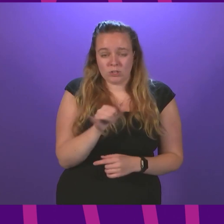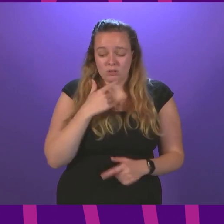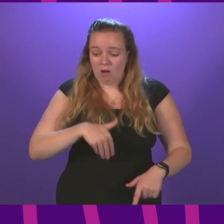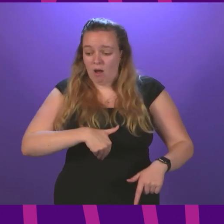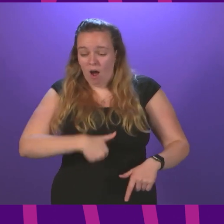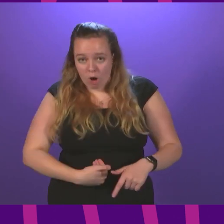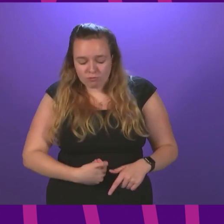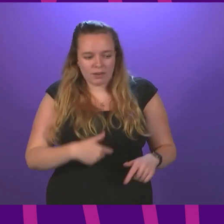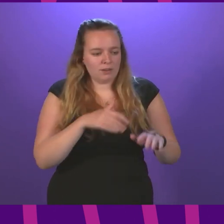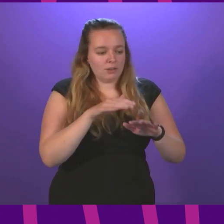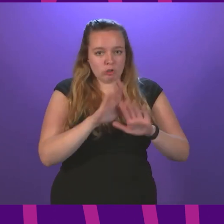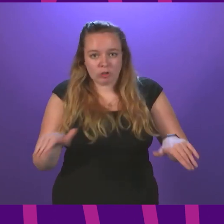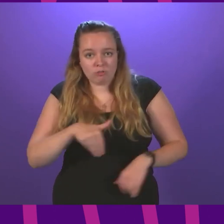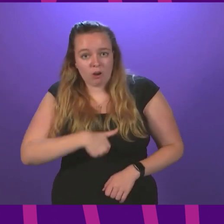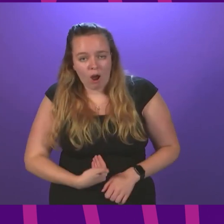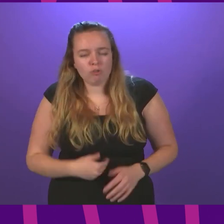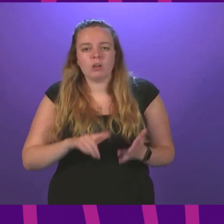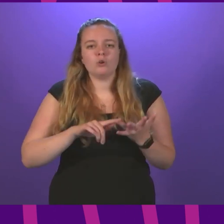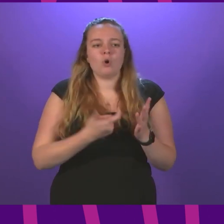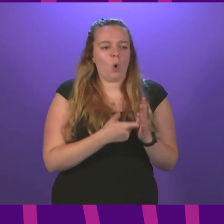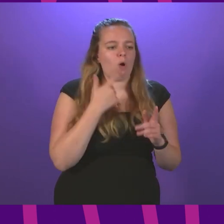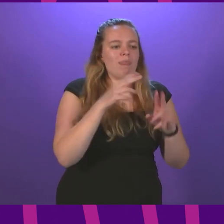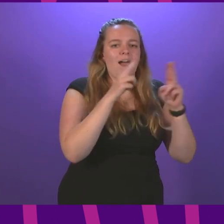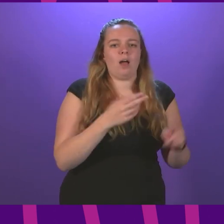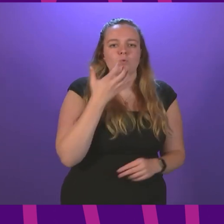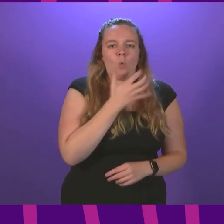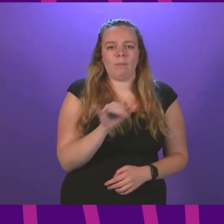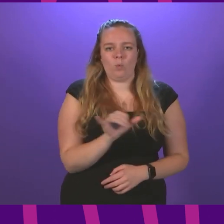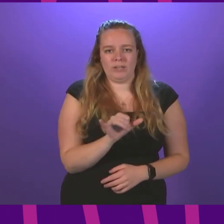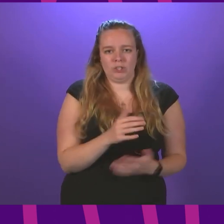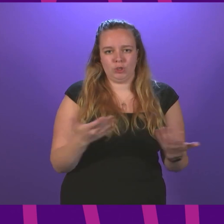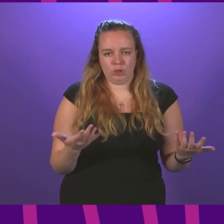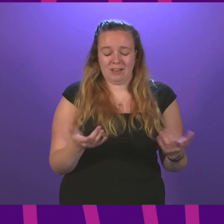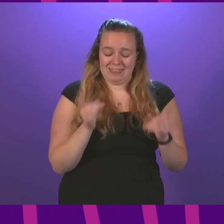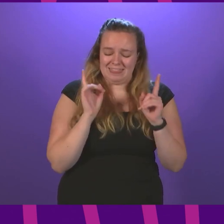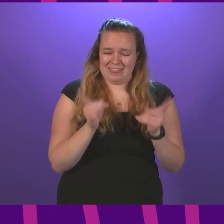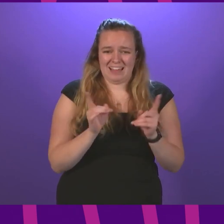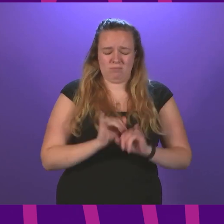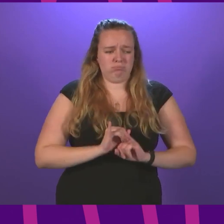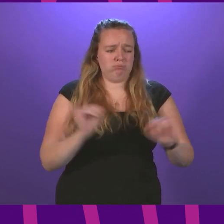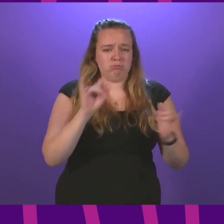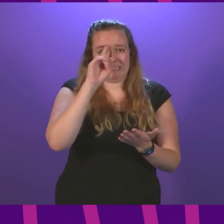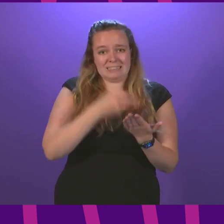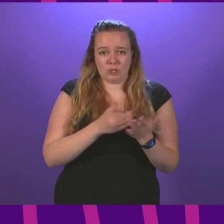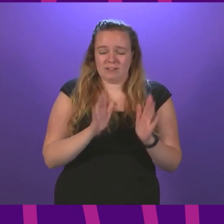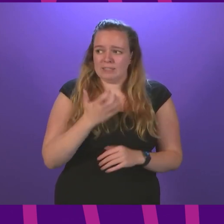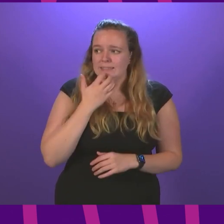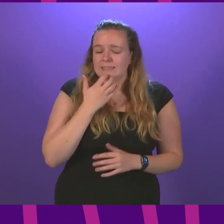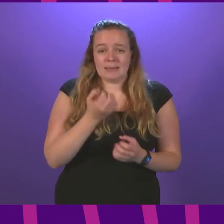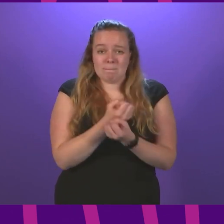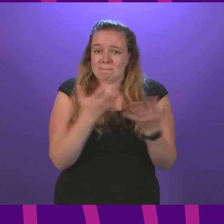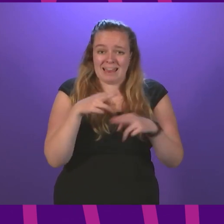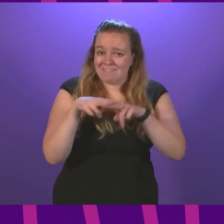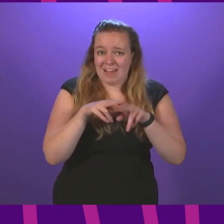hungry? Do my kids go hungry? Or do we keep the house warm? That is the terrible decision that will be facing too many